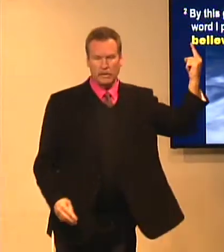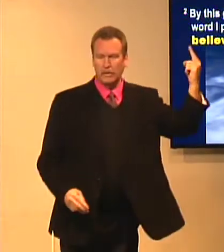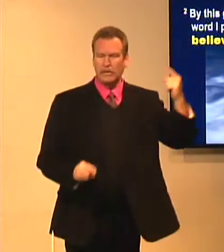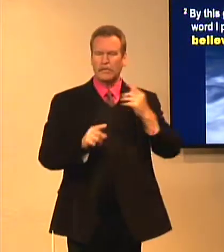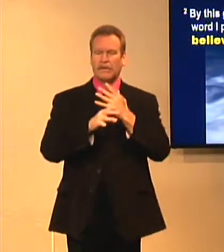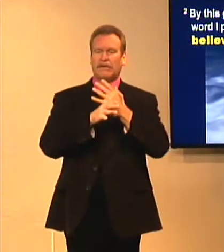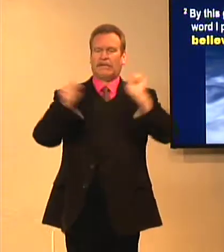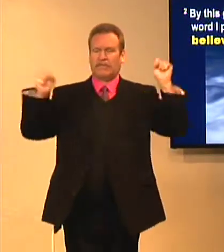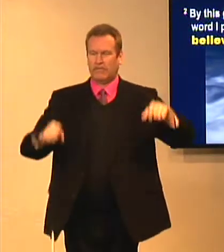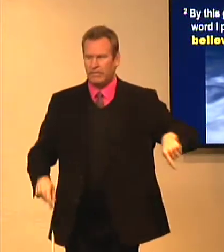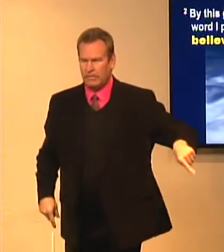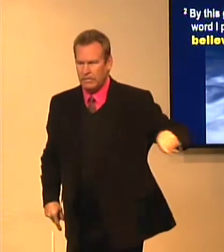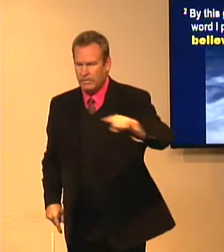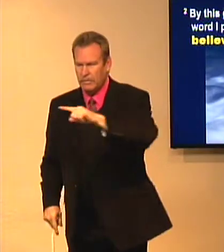alone, and then you are saved.